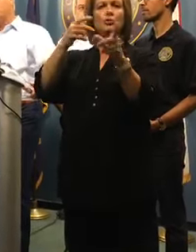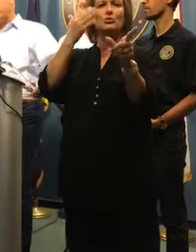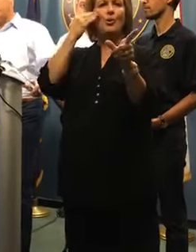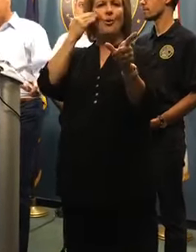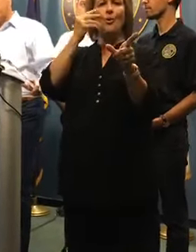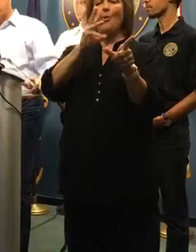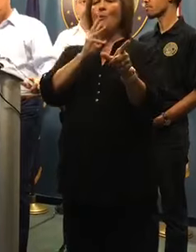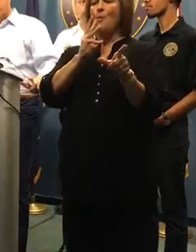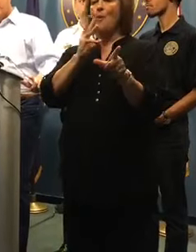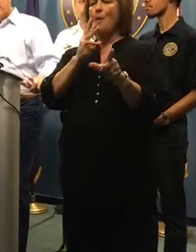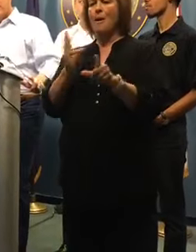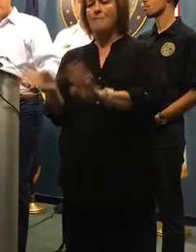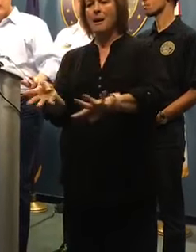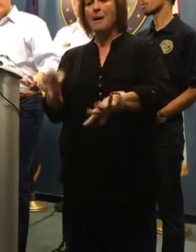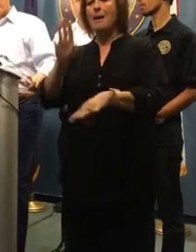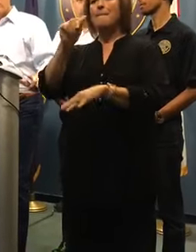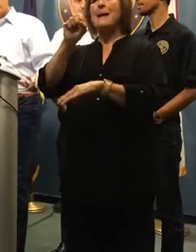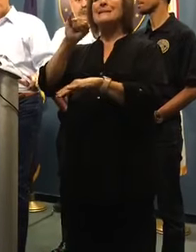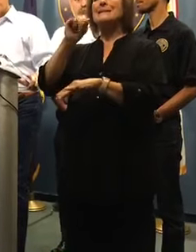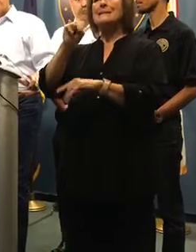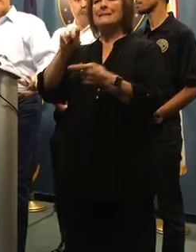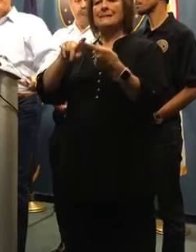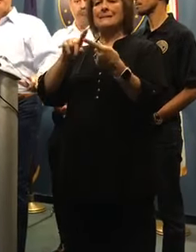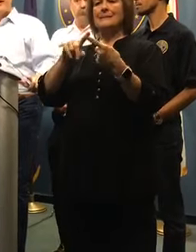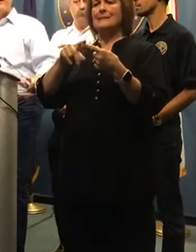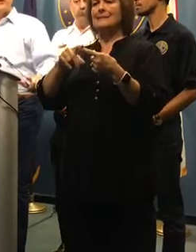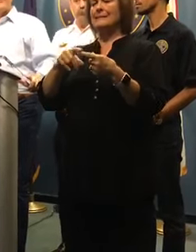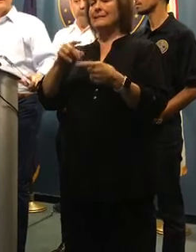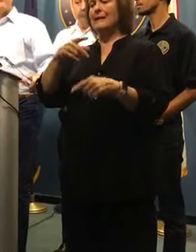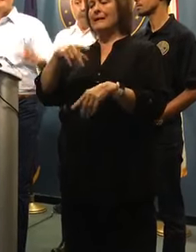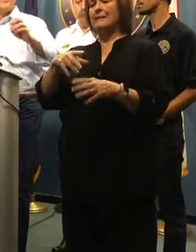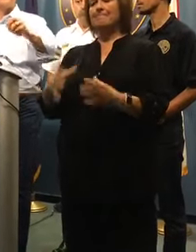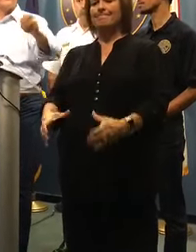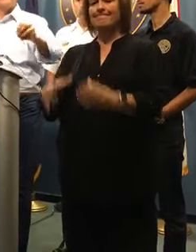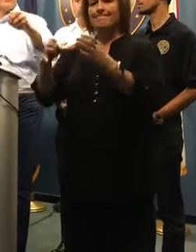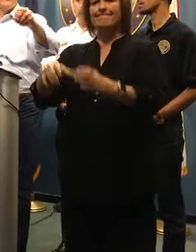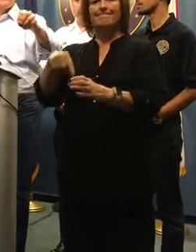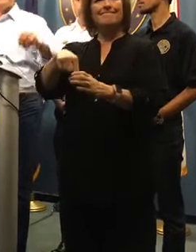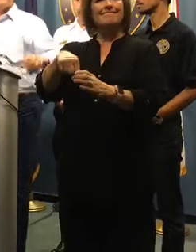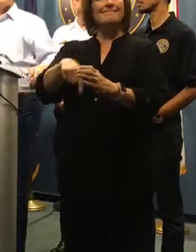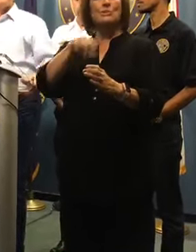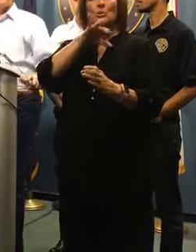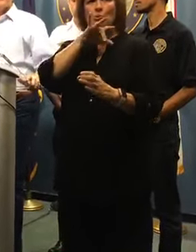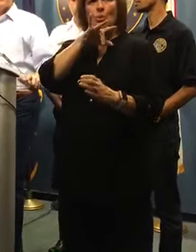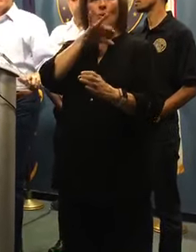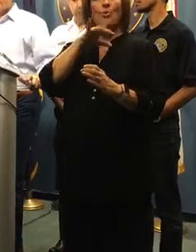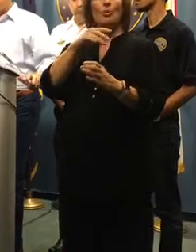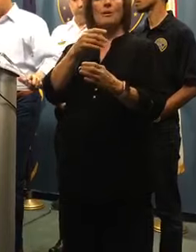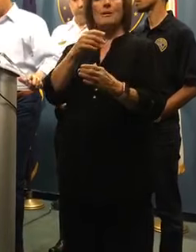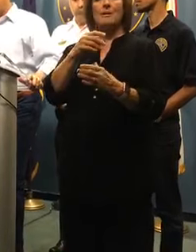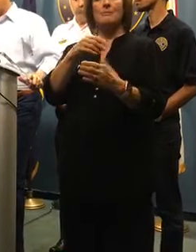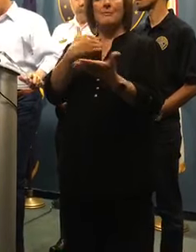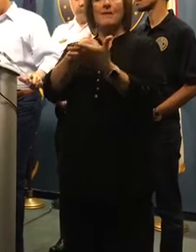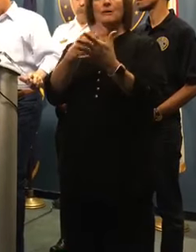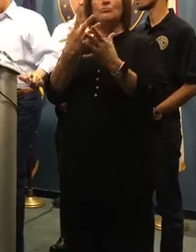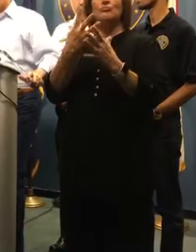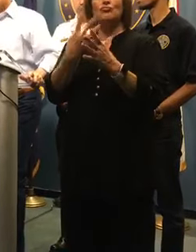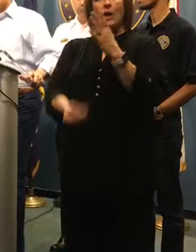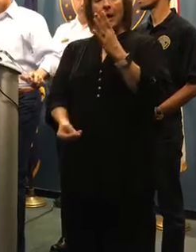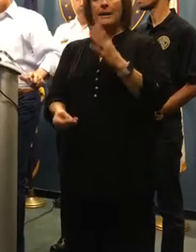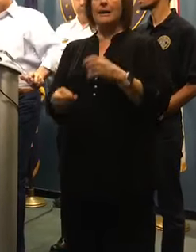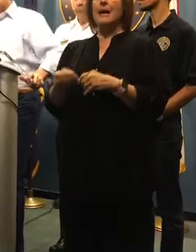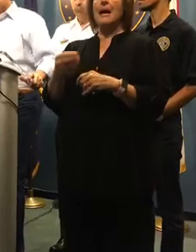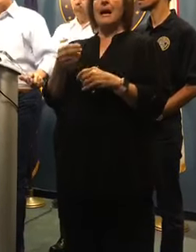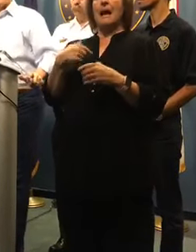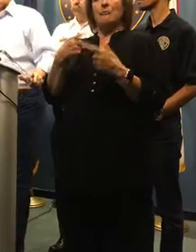power, et cetera, et cetera. And as we all start to get better educated with specificity about all of these specific things that have been asked about, I want to